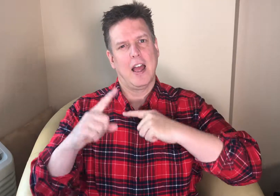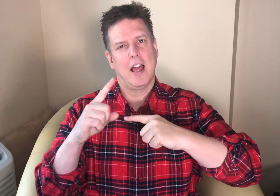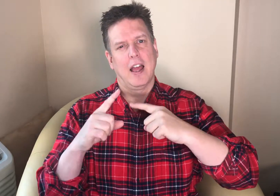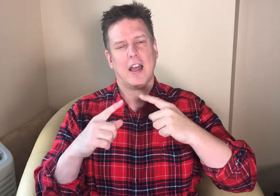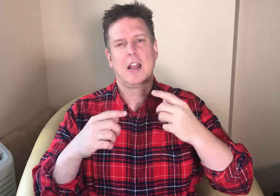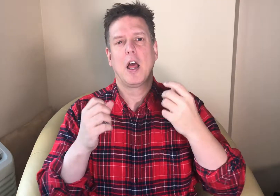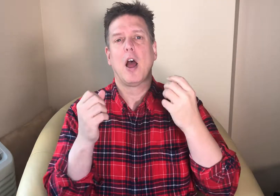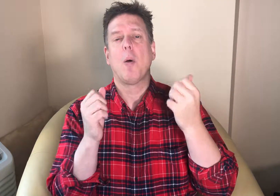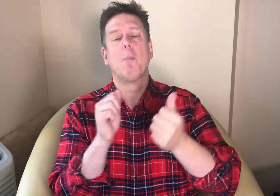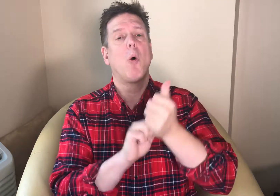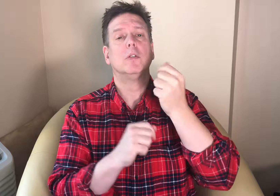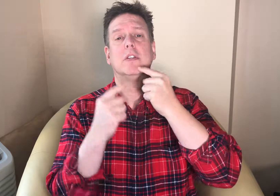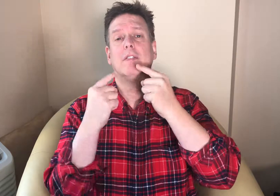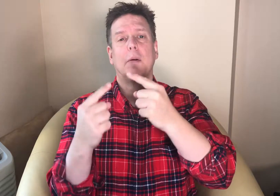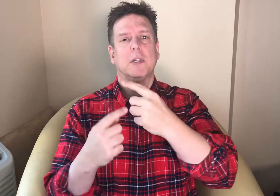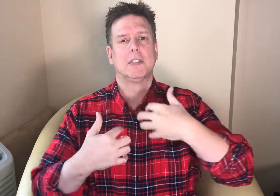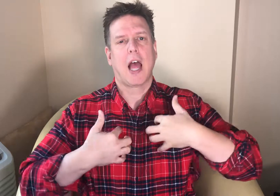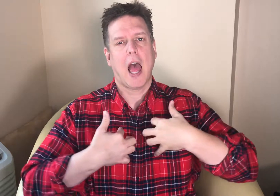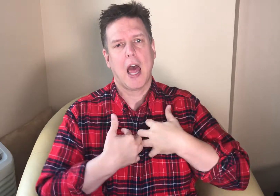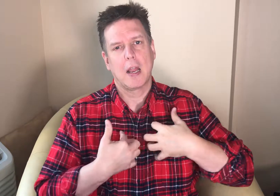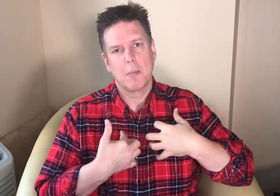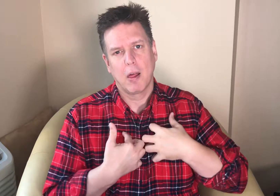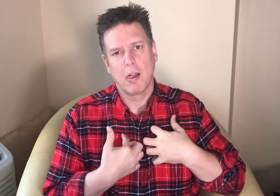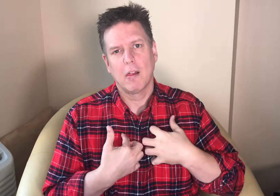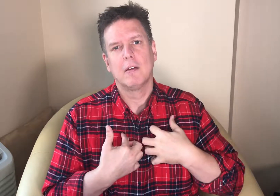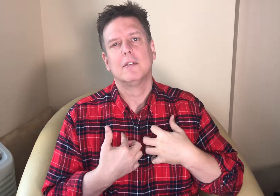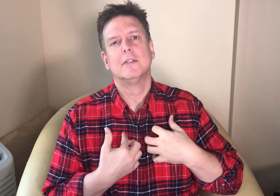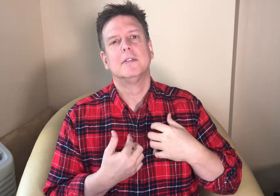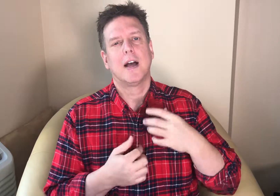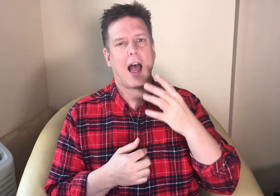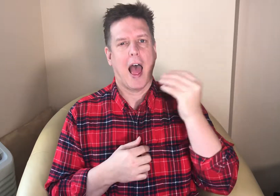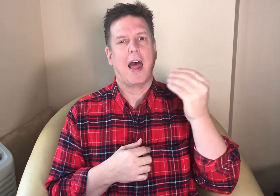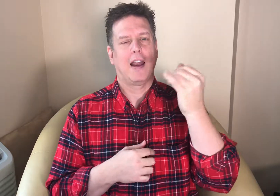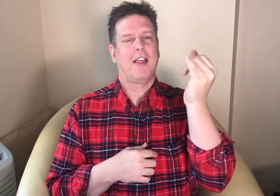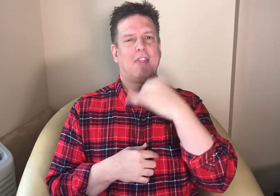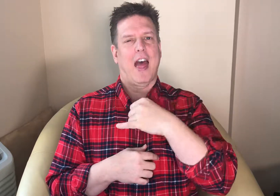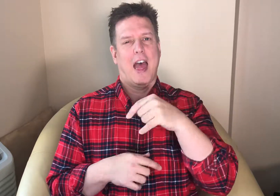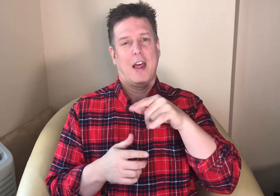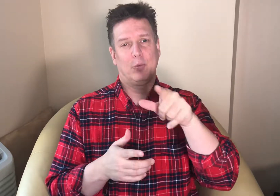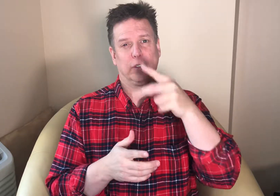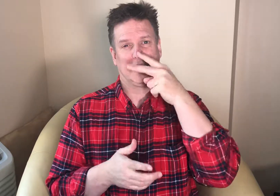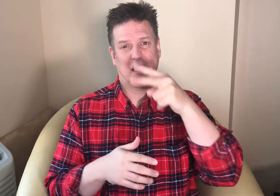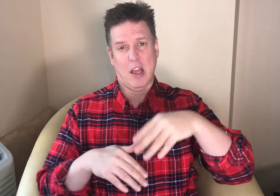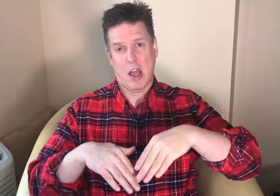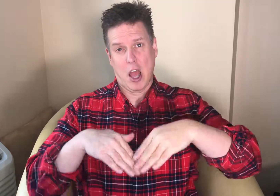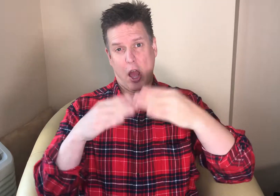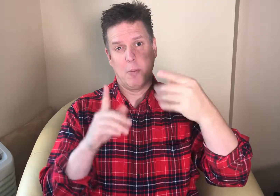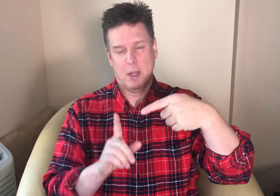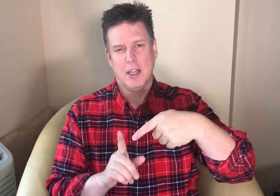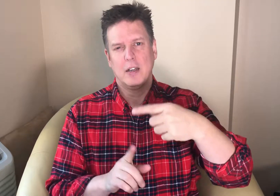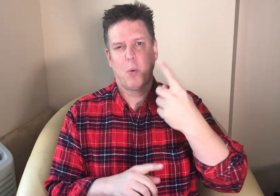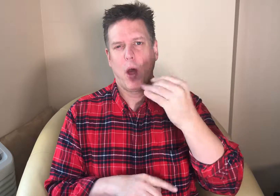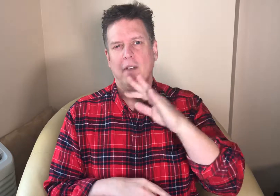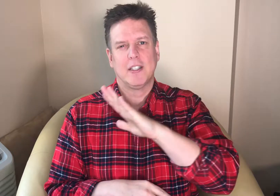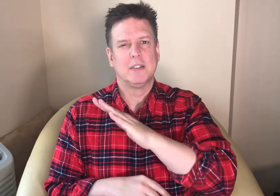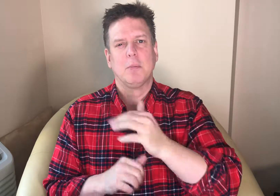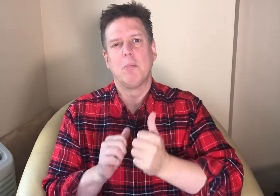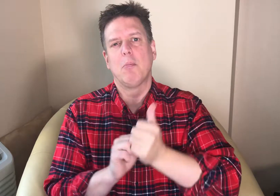the beauty of sign language mostly through animals and this one that we're going to open